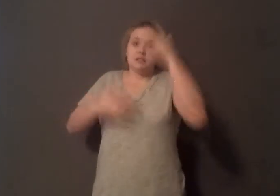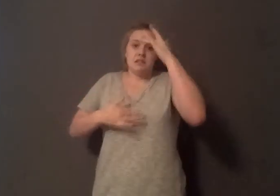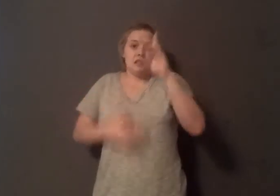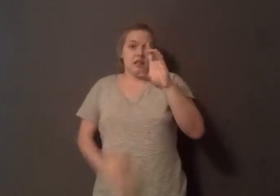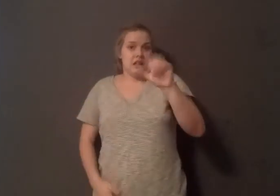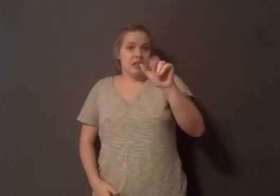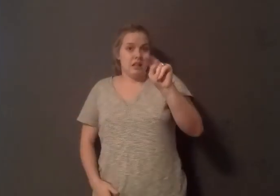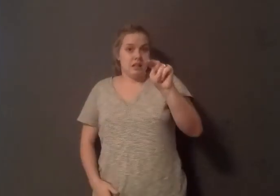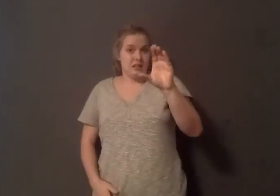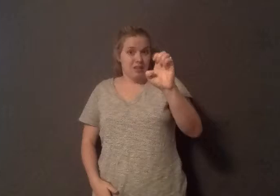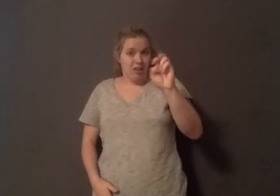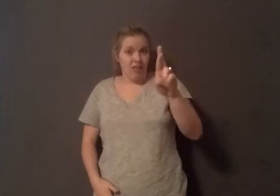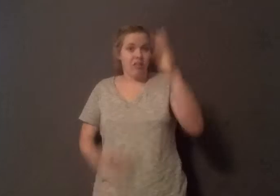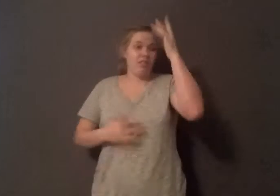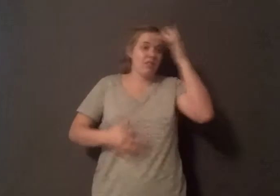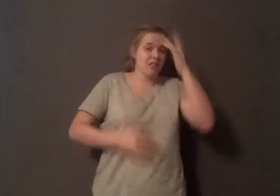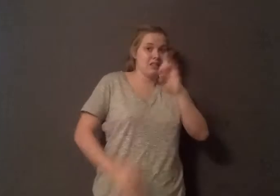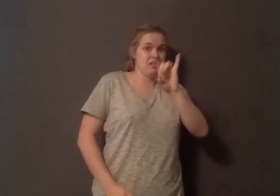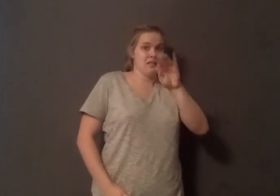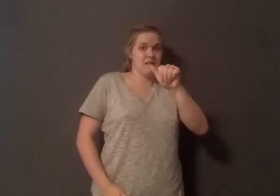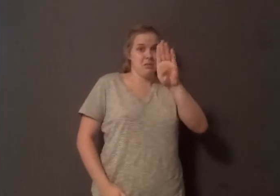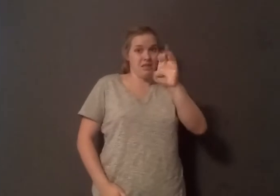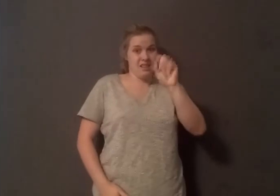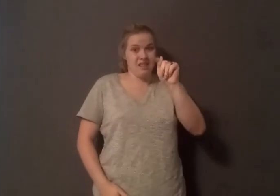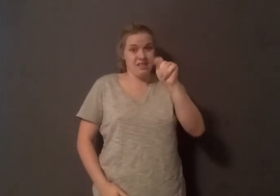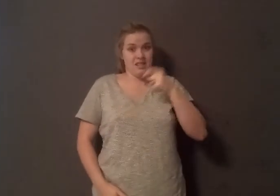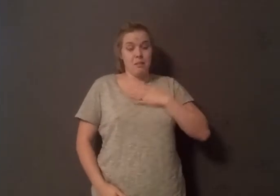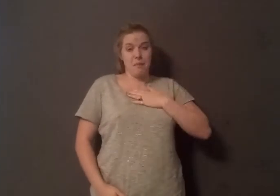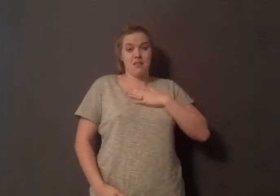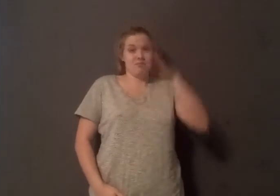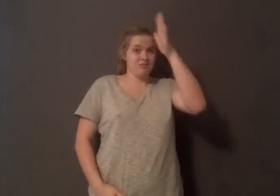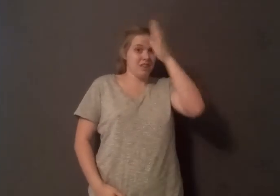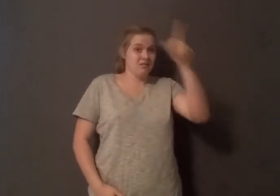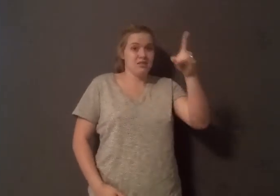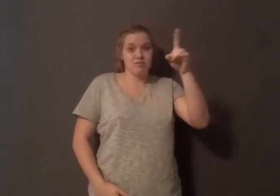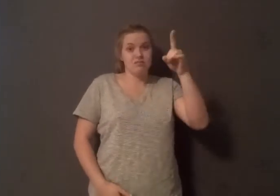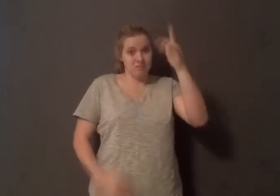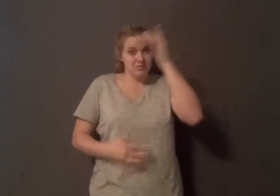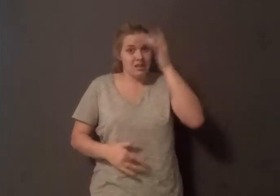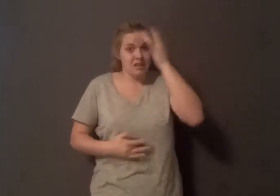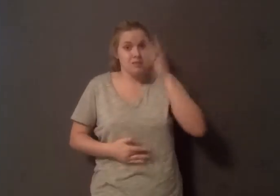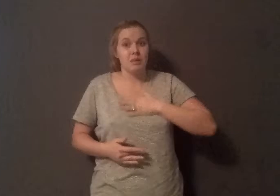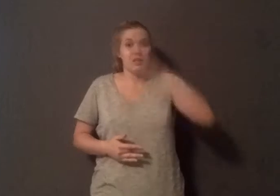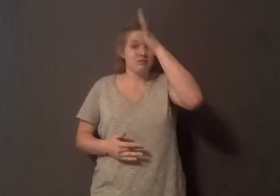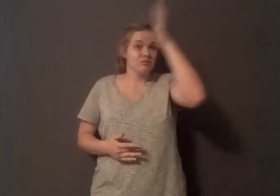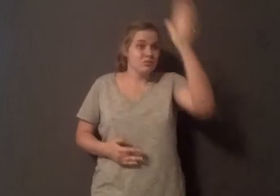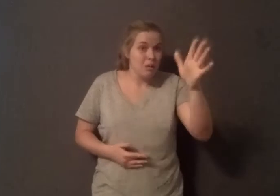first heart bypass at 49, his second at age 50. My grandpa died young from diabetes complications, and both my other grandpa and grandma